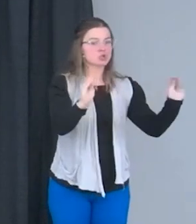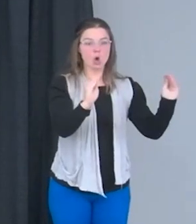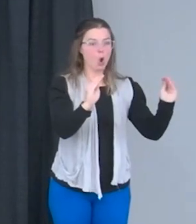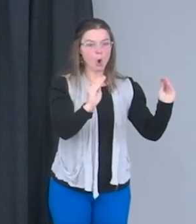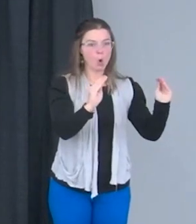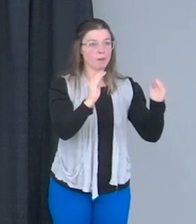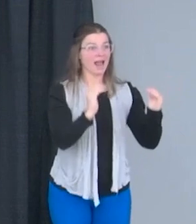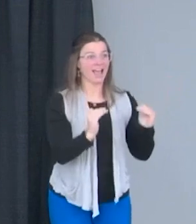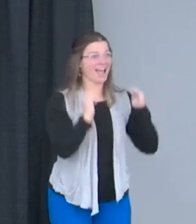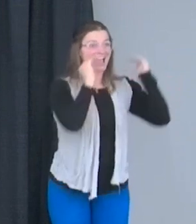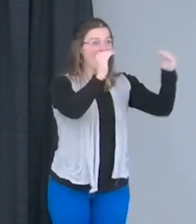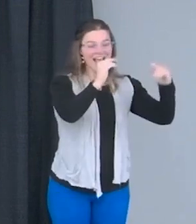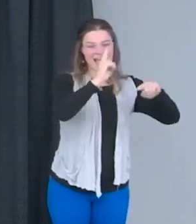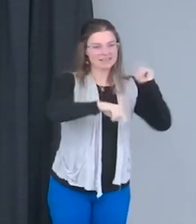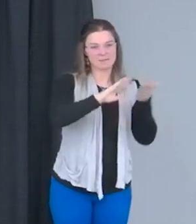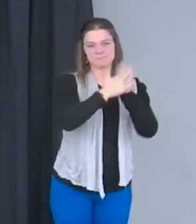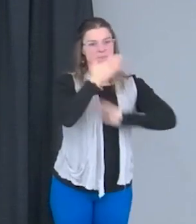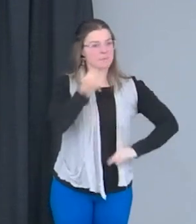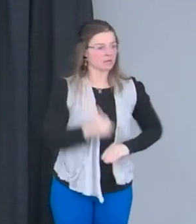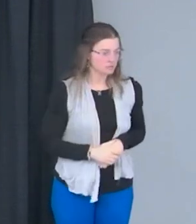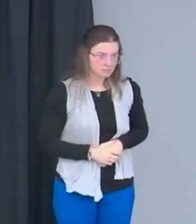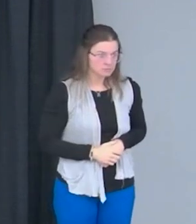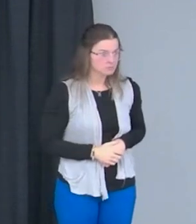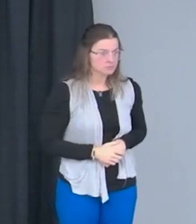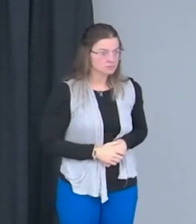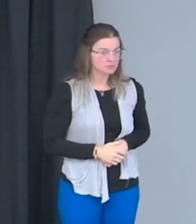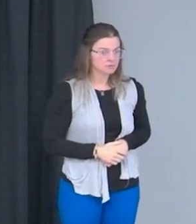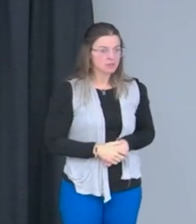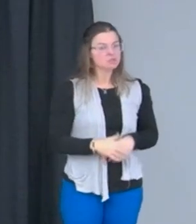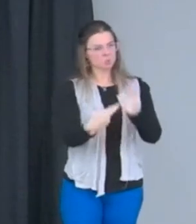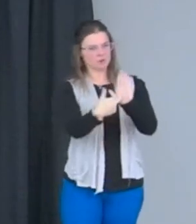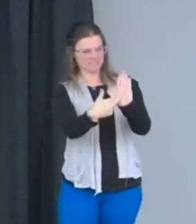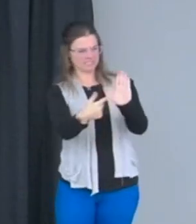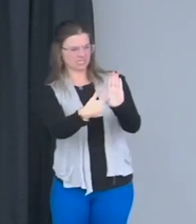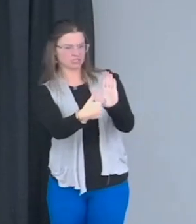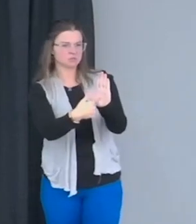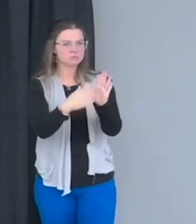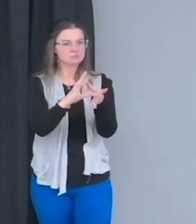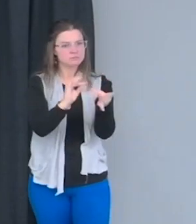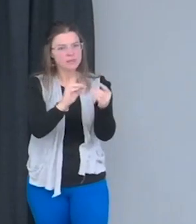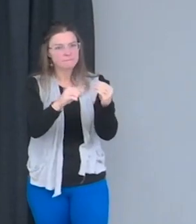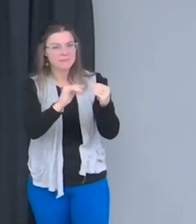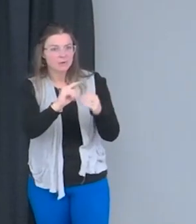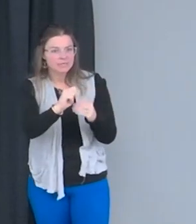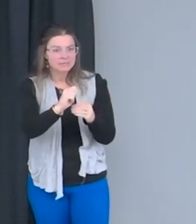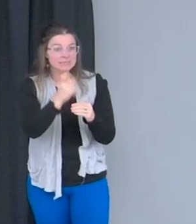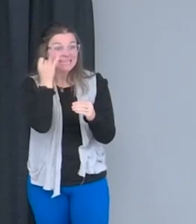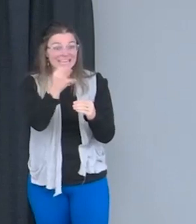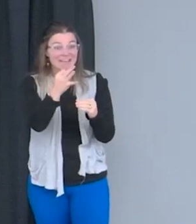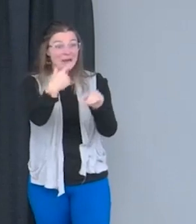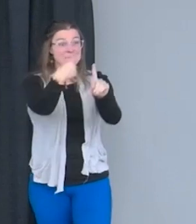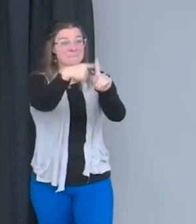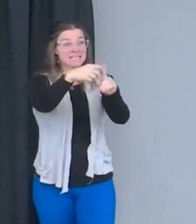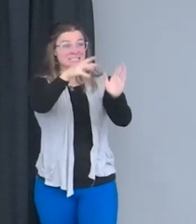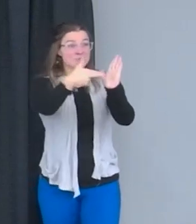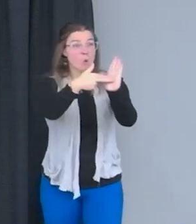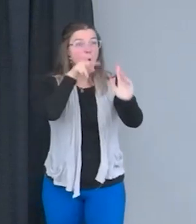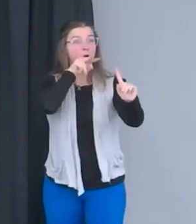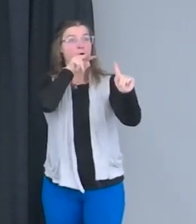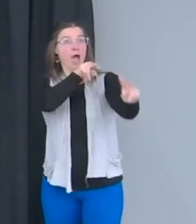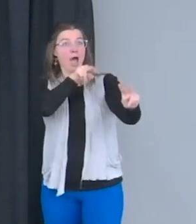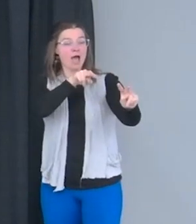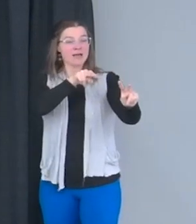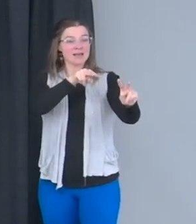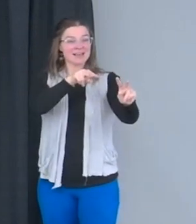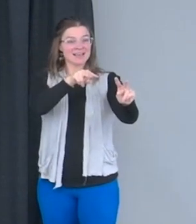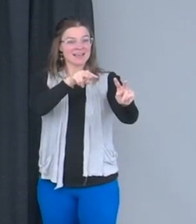There wasn't anyone. And then when we talk about representation, if there's not a positive model of what I represent out